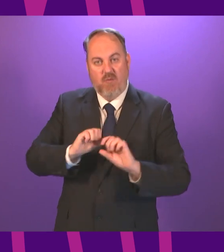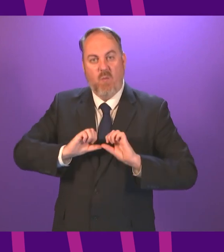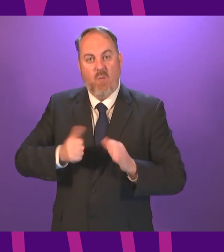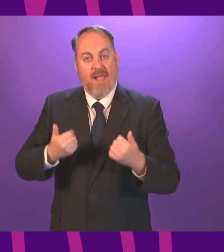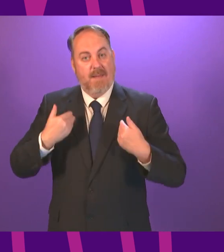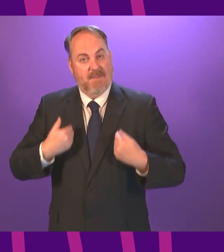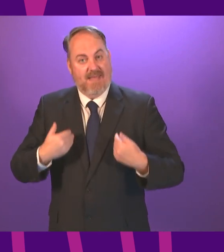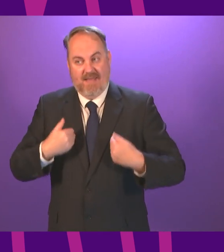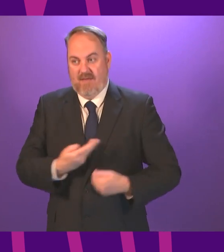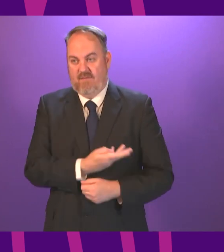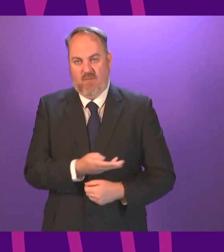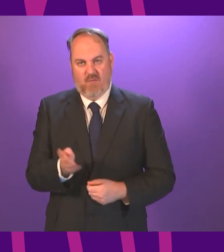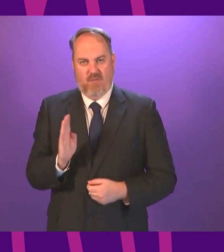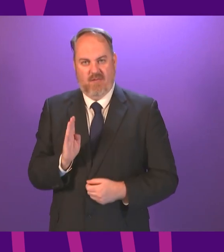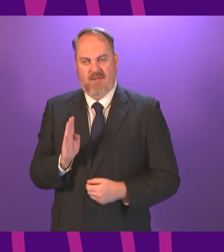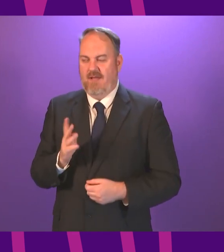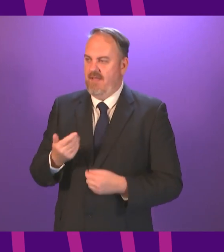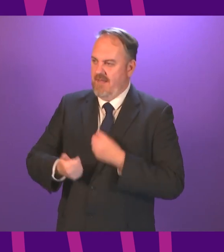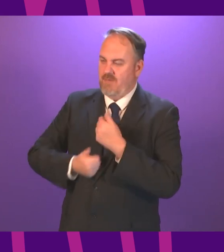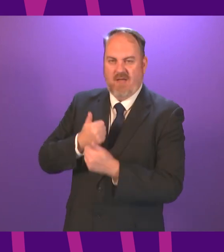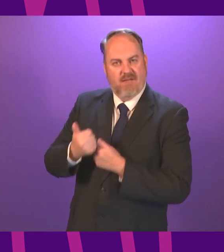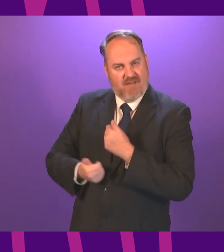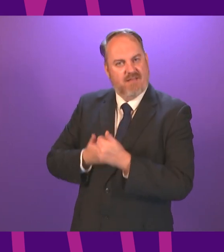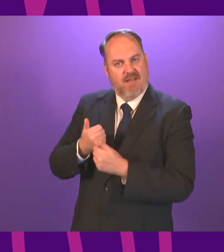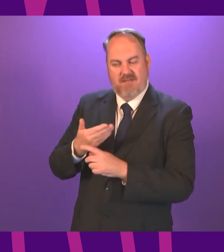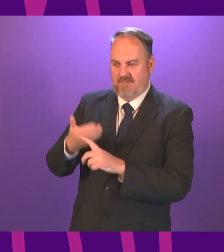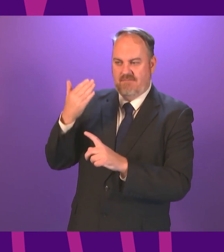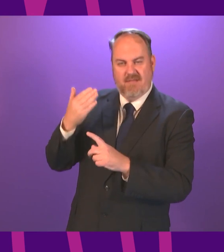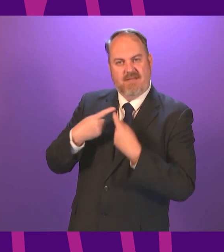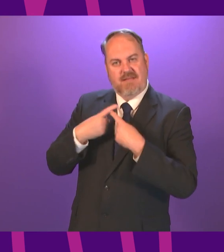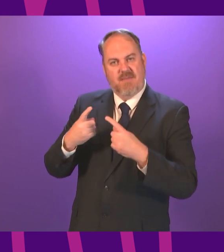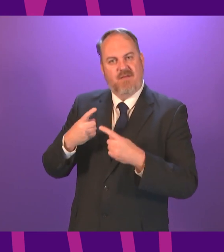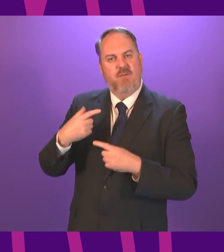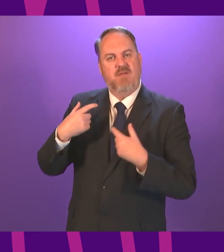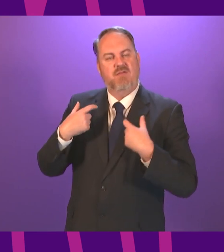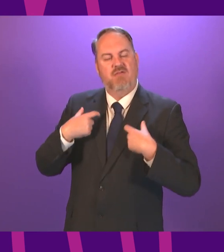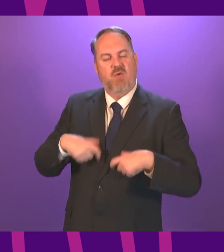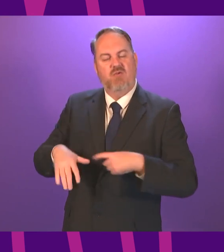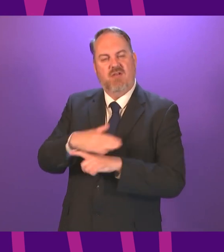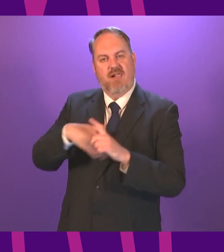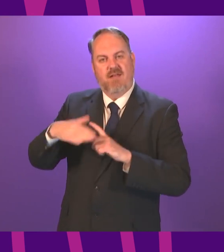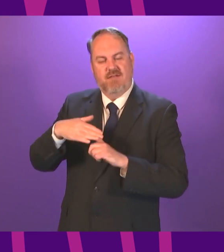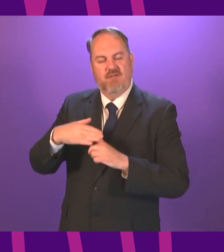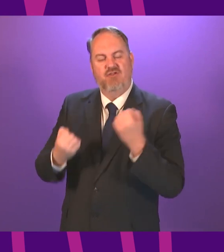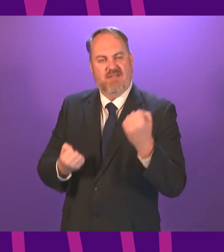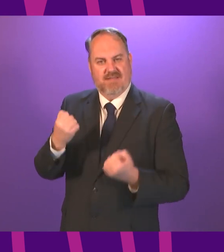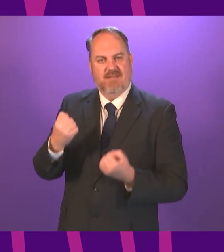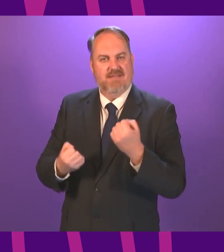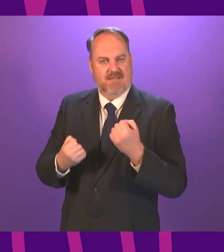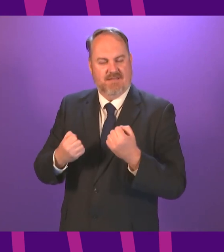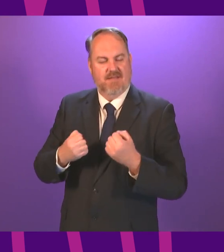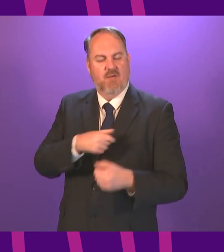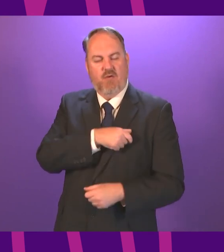report by the Social Justice and Fairness Commission in my opinion a key feature of economic development for Scotland